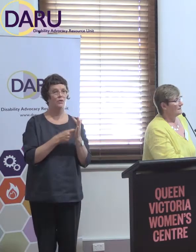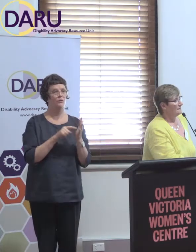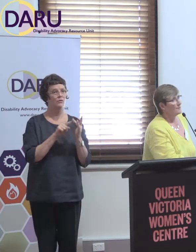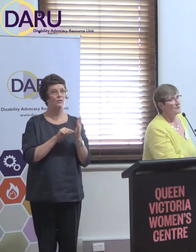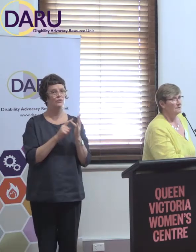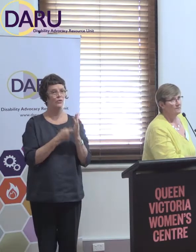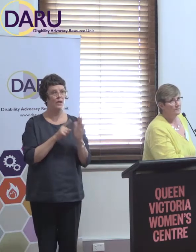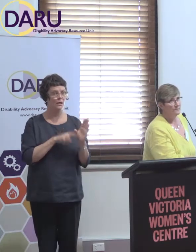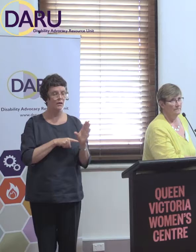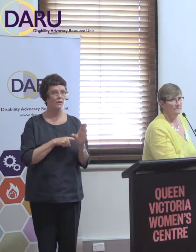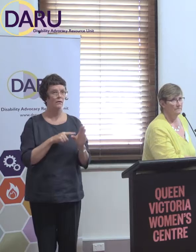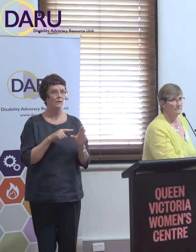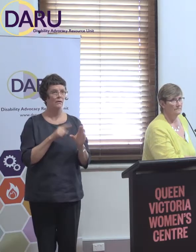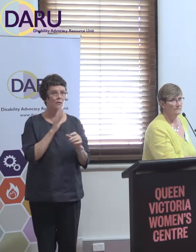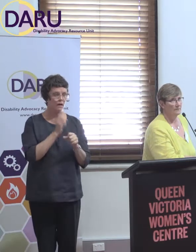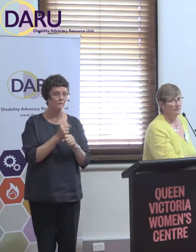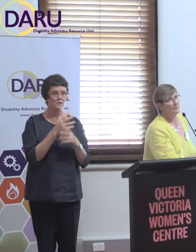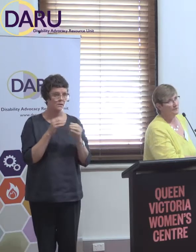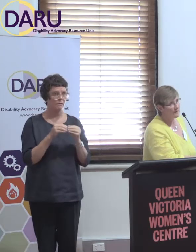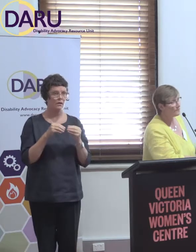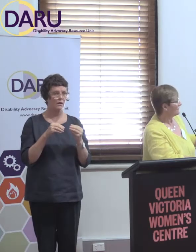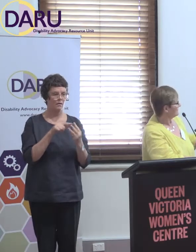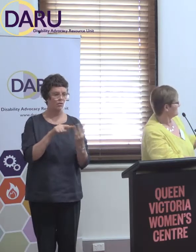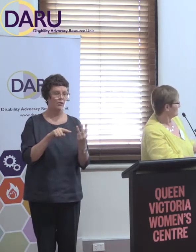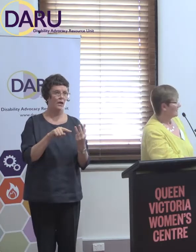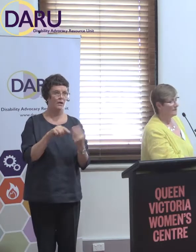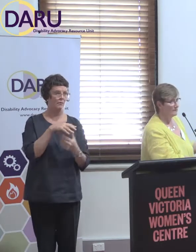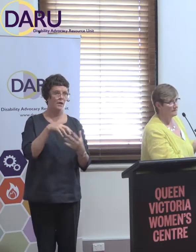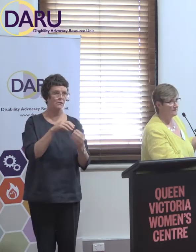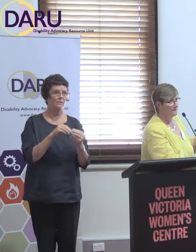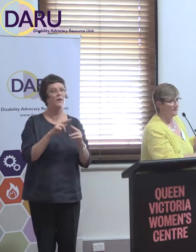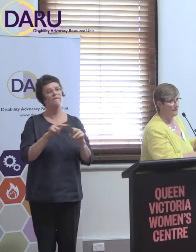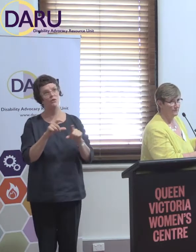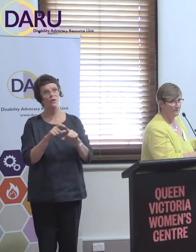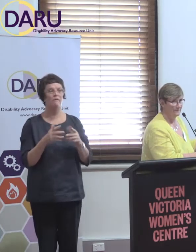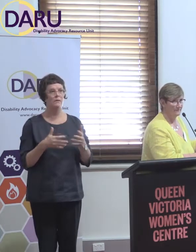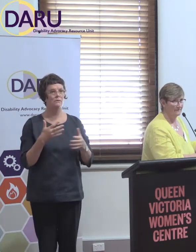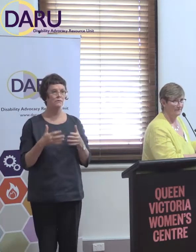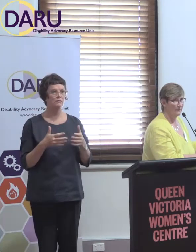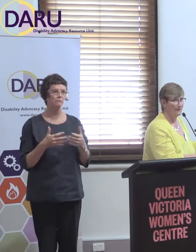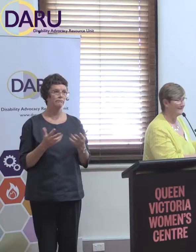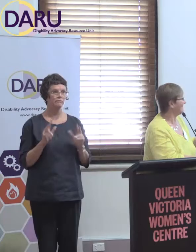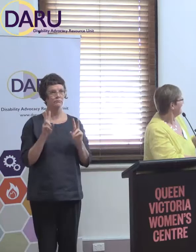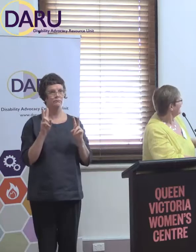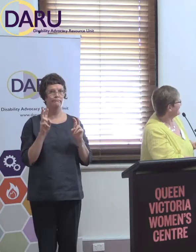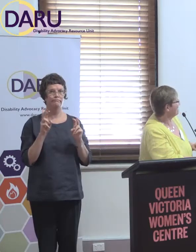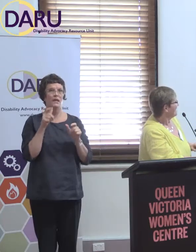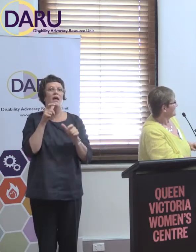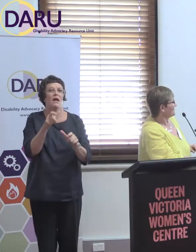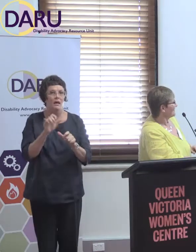So, the person who, I suppose the federal government care, you know, in their own way,